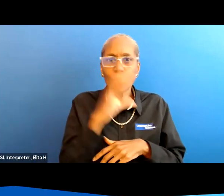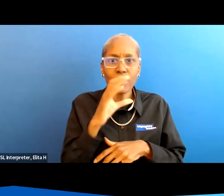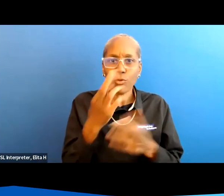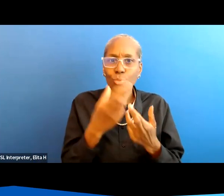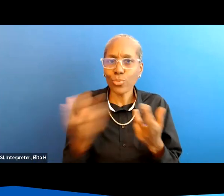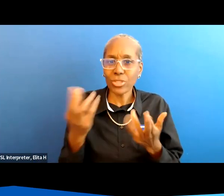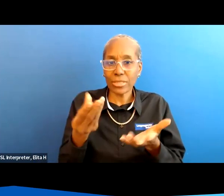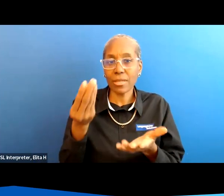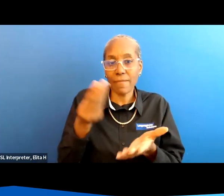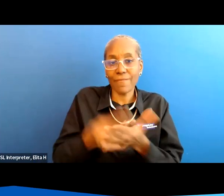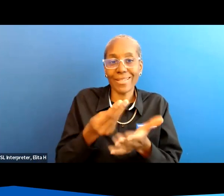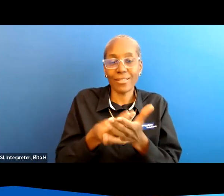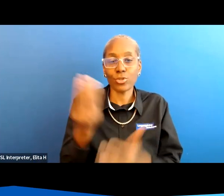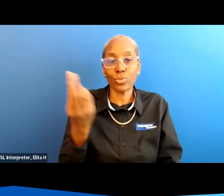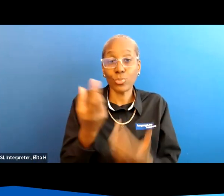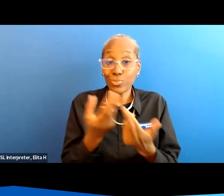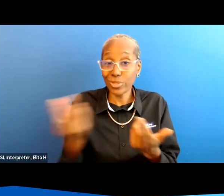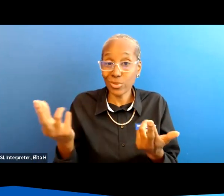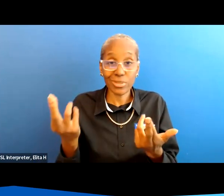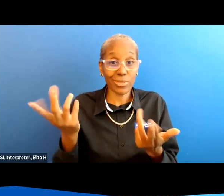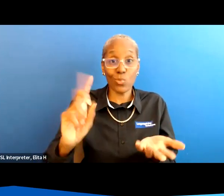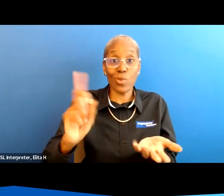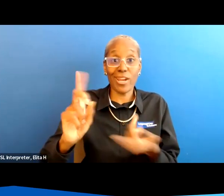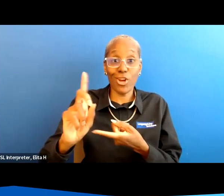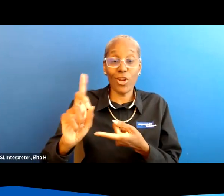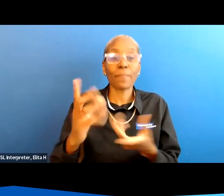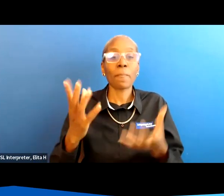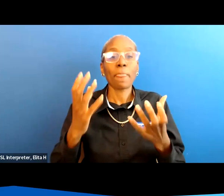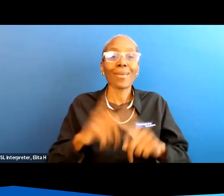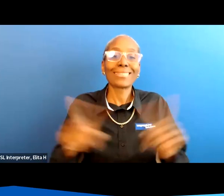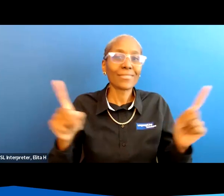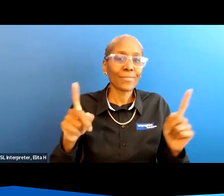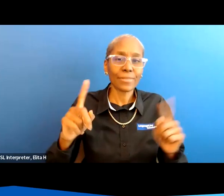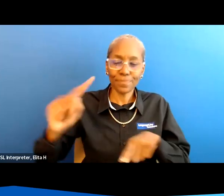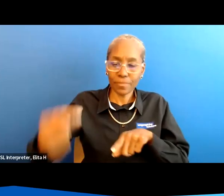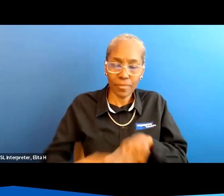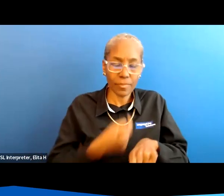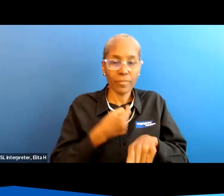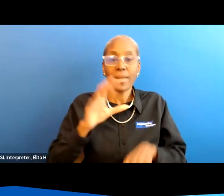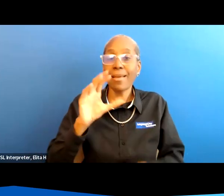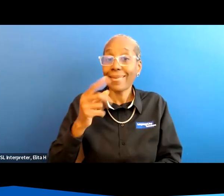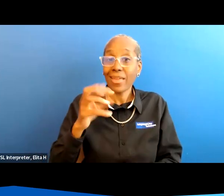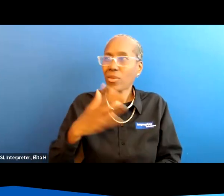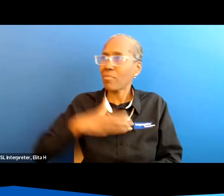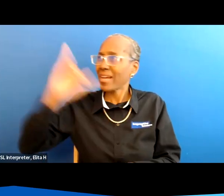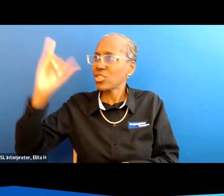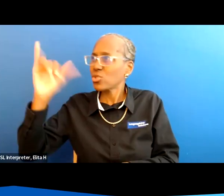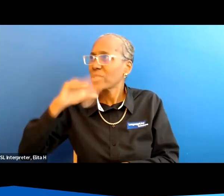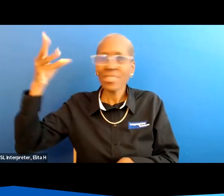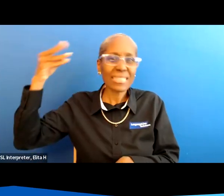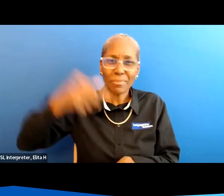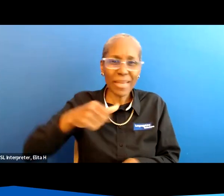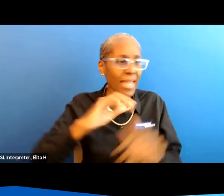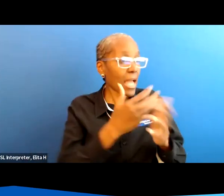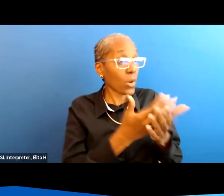financial resources maybe um they want a different catheter that their insurance doesn't pay for how can they get that